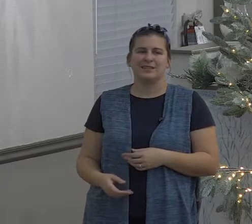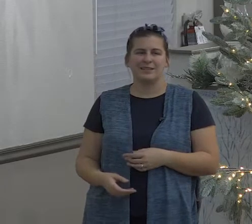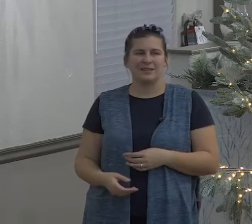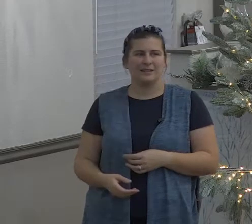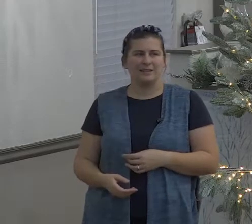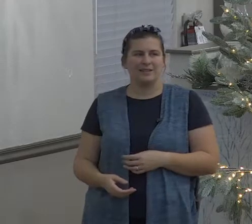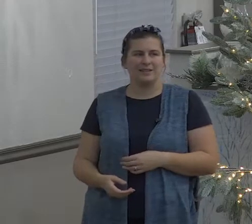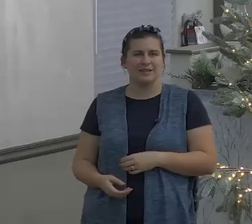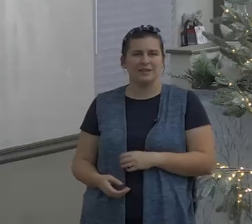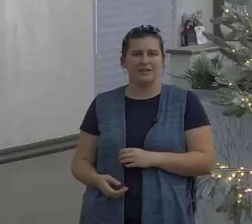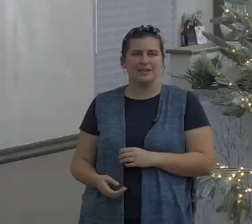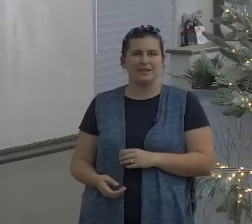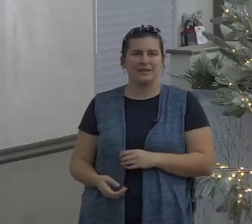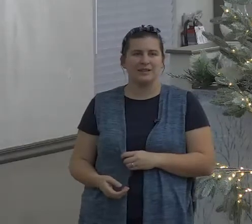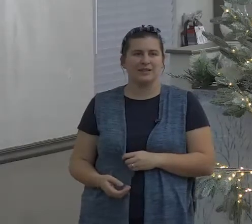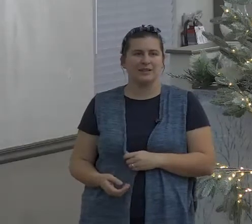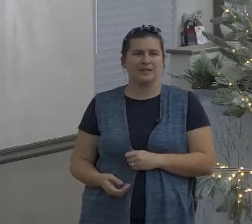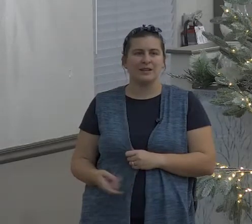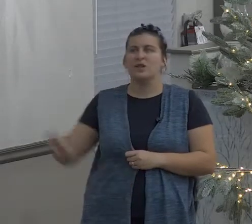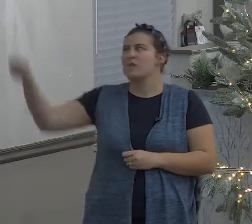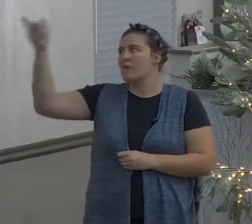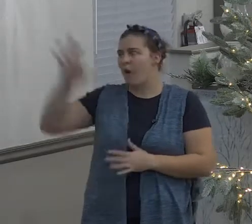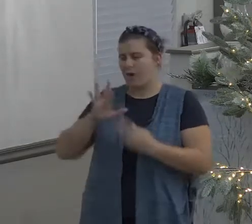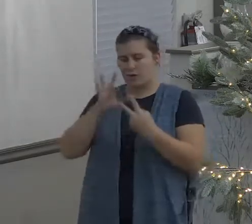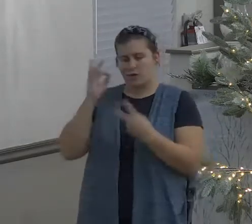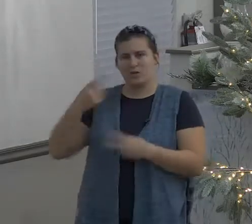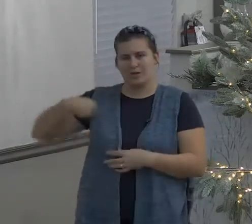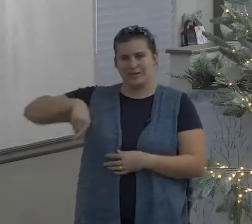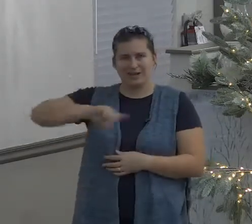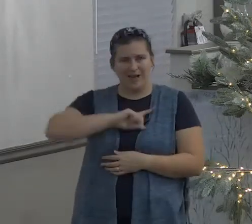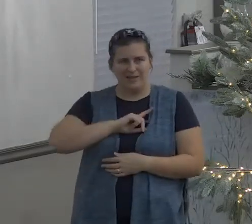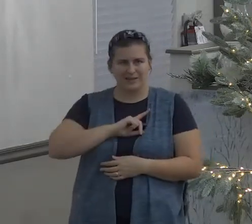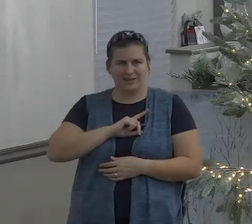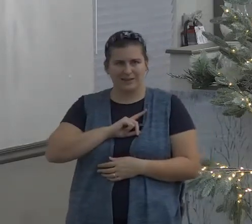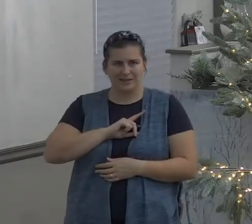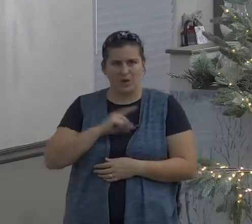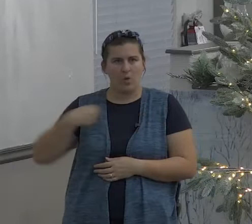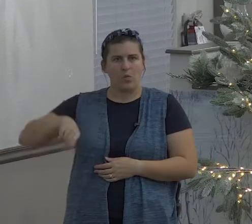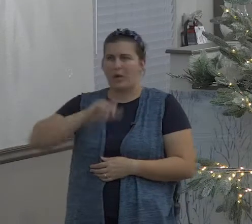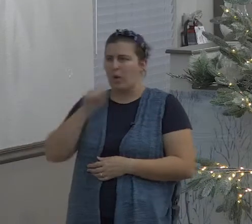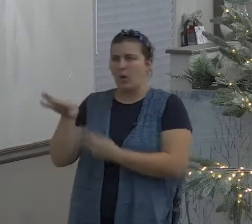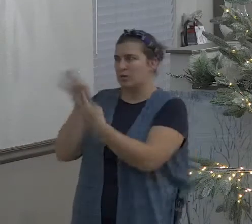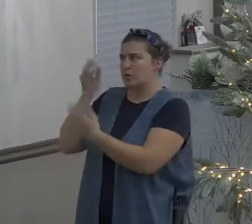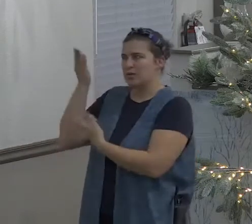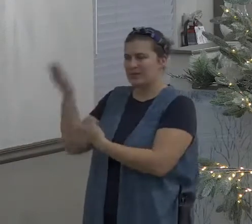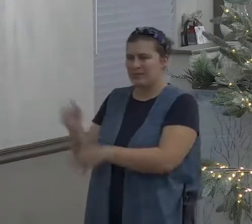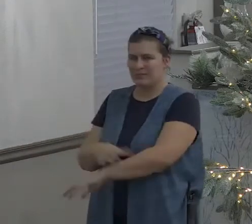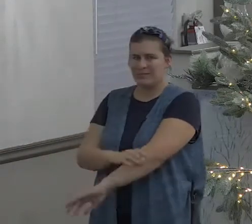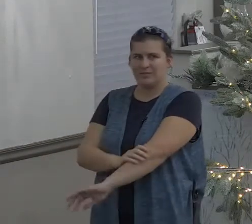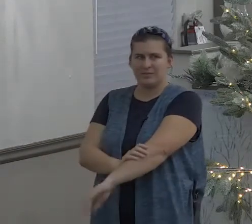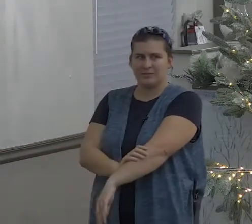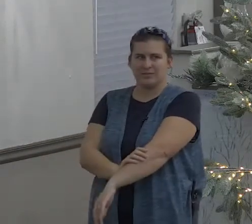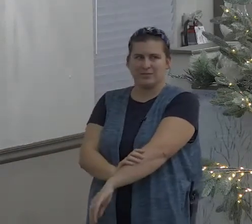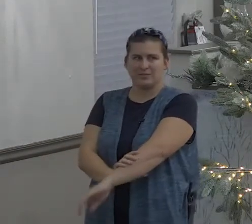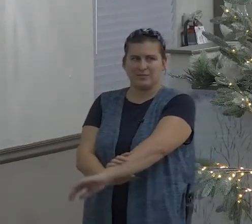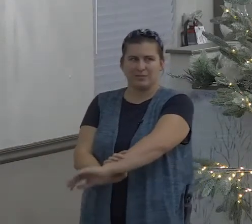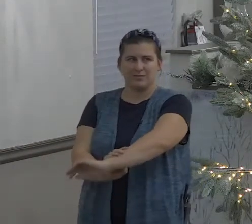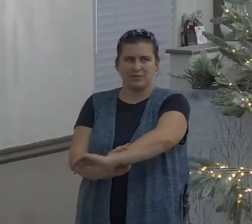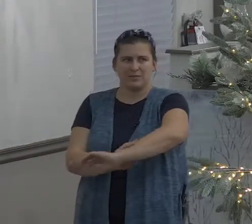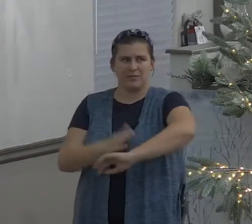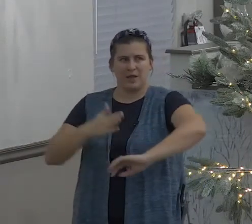great passage of the vine you've not chosen me